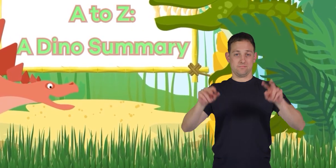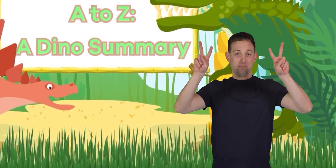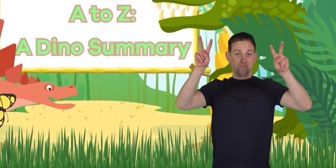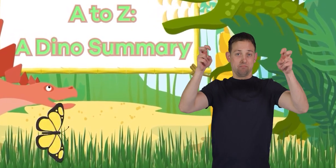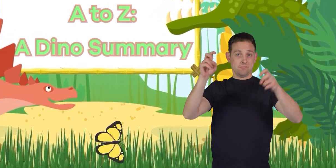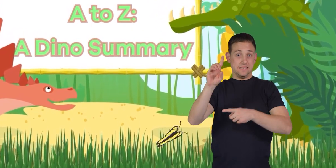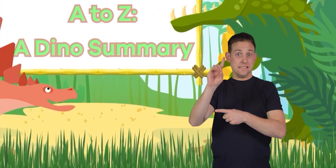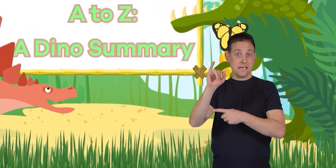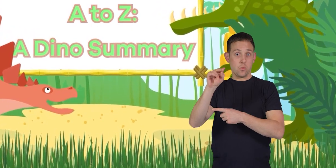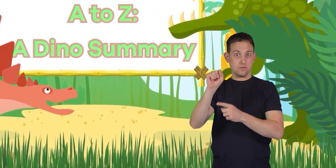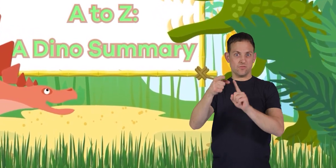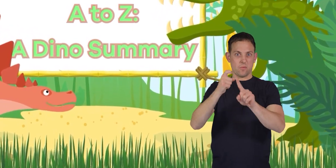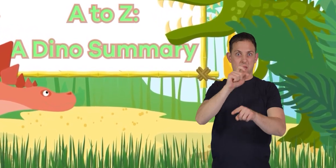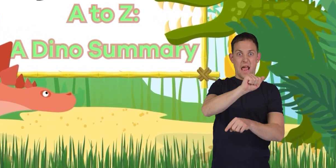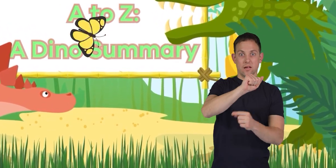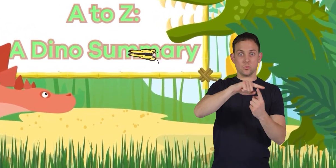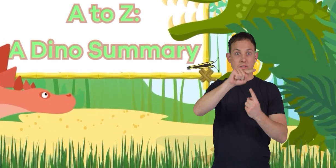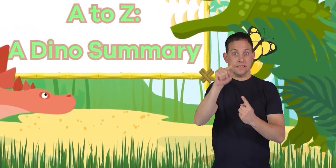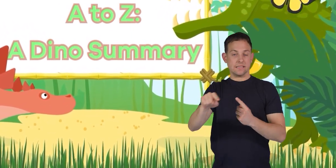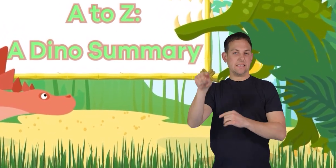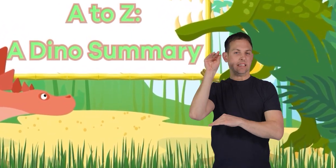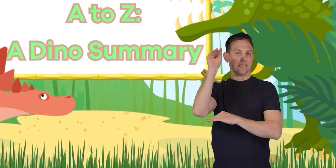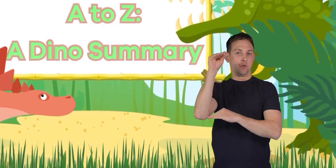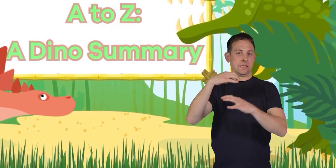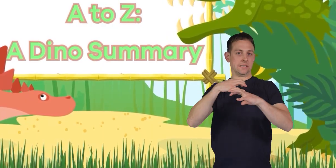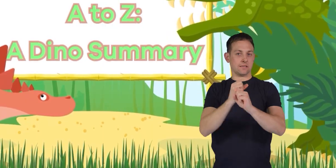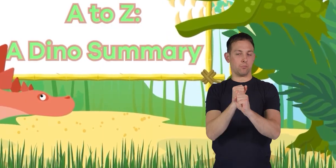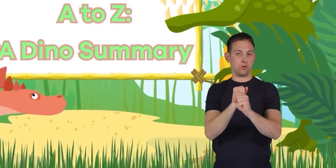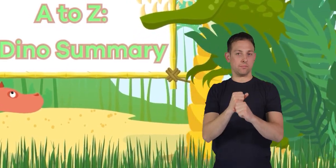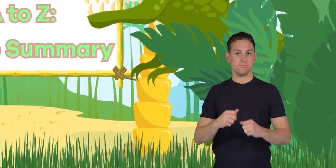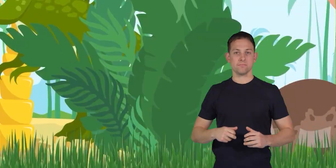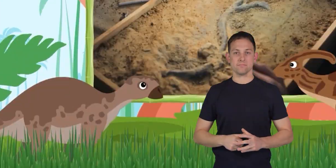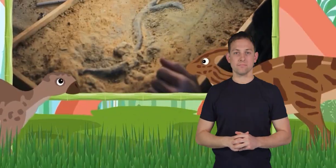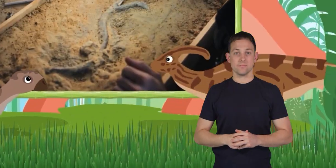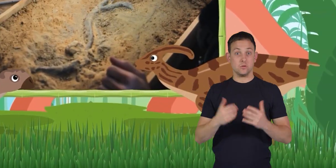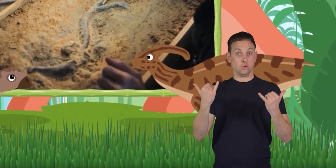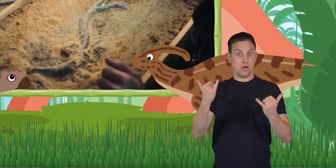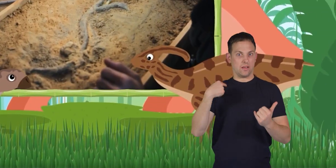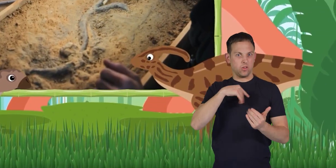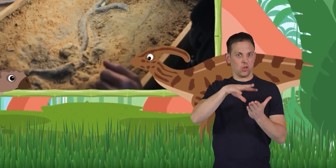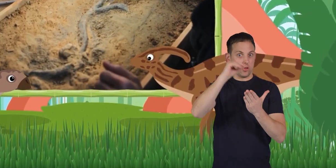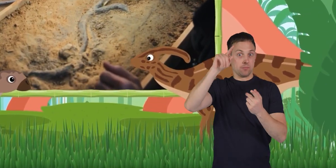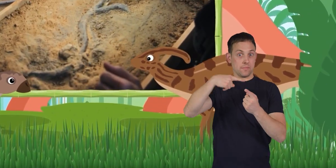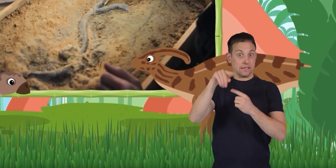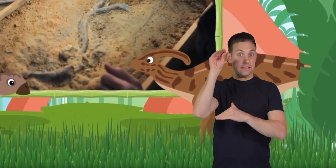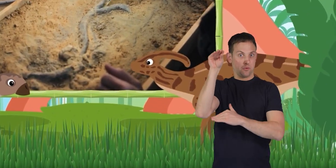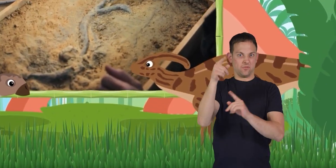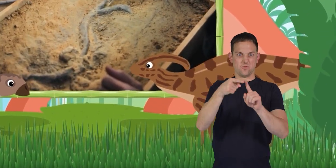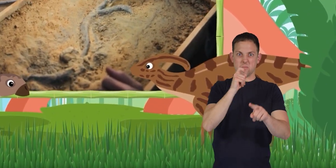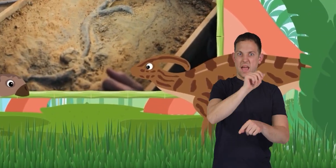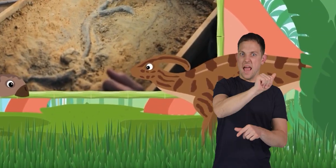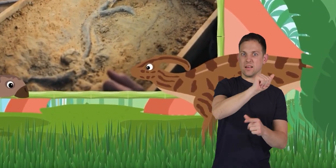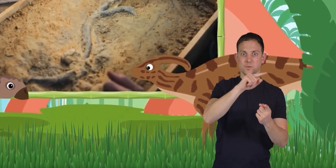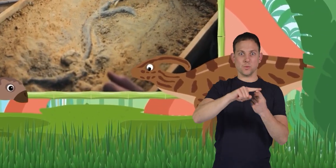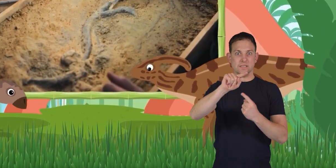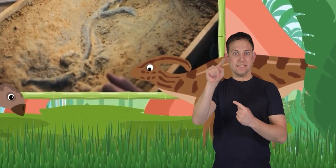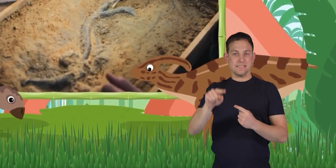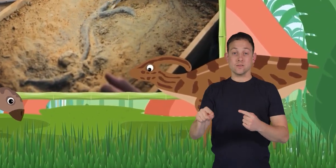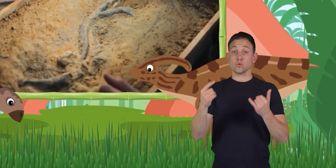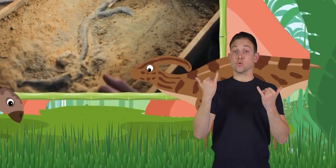Dinos from A to Z. A Dino Summary. We're learning about dinos from A to Z. Today's